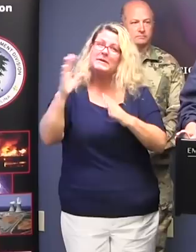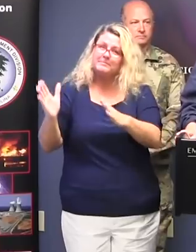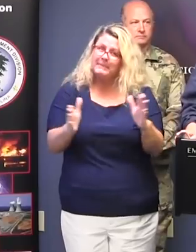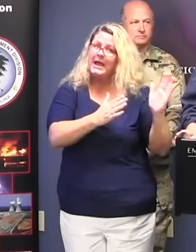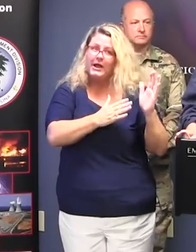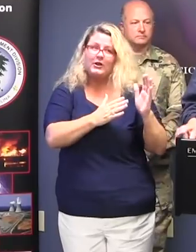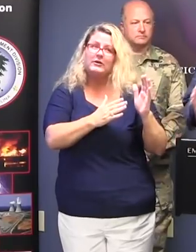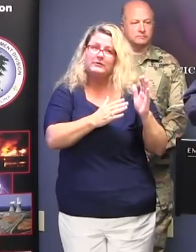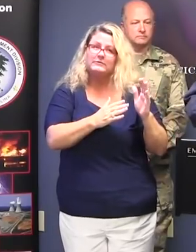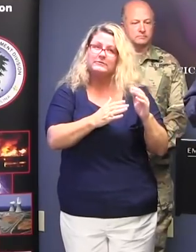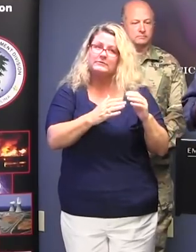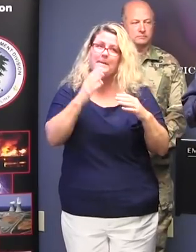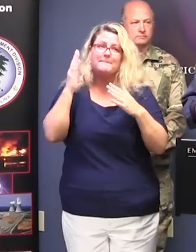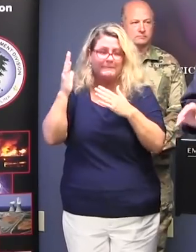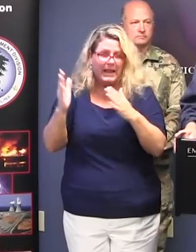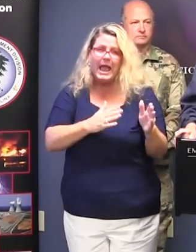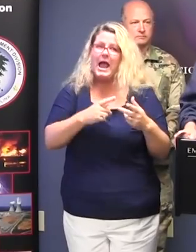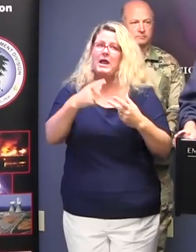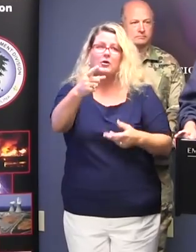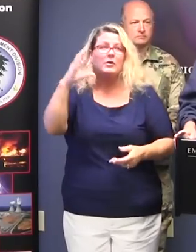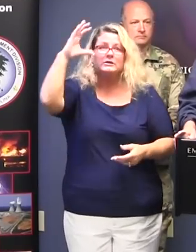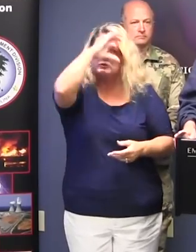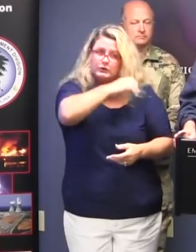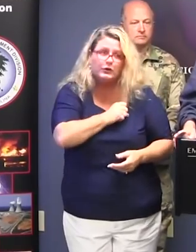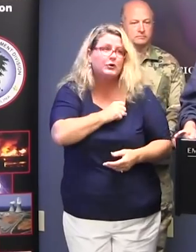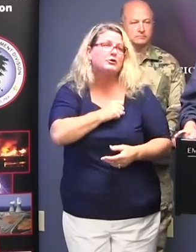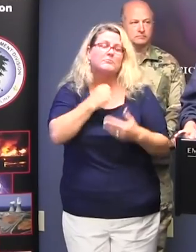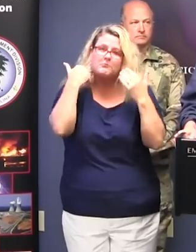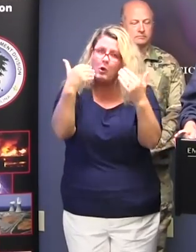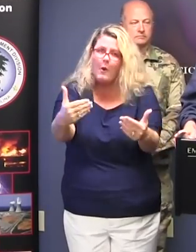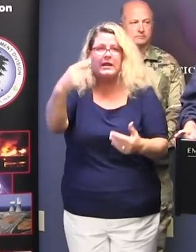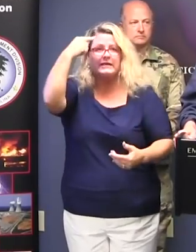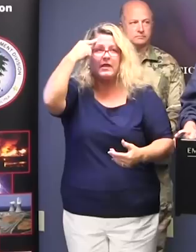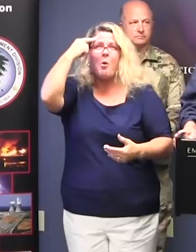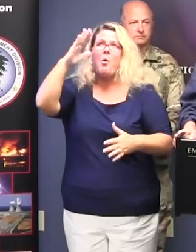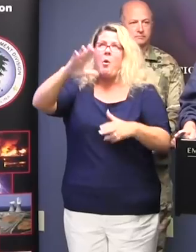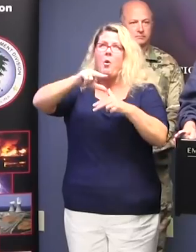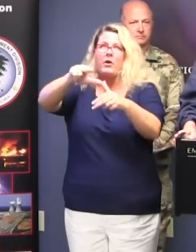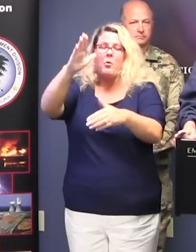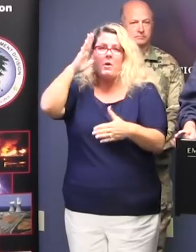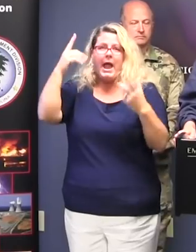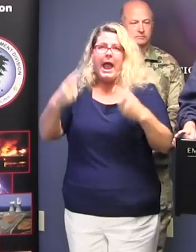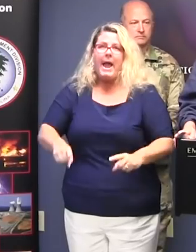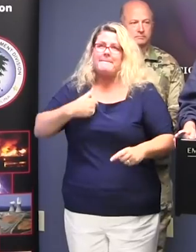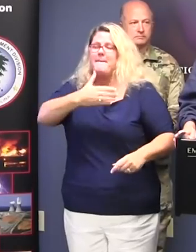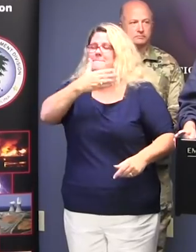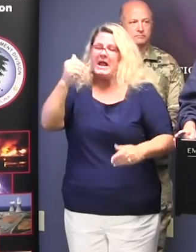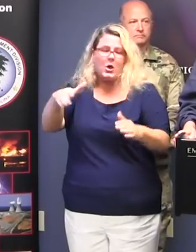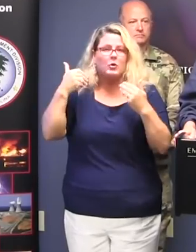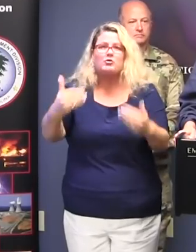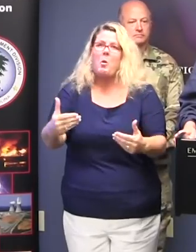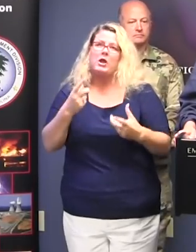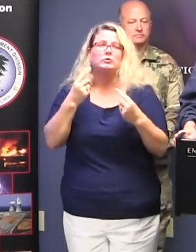If you pretend, assume, presume that a major hurricane is going to hit right smack dab in